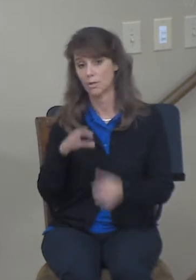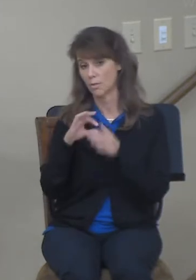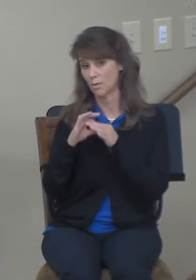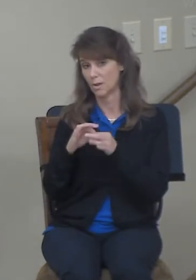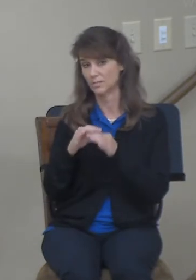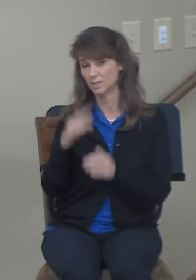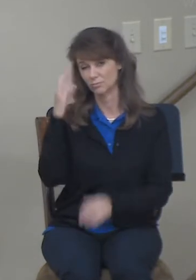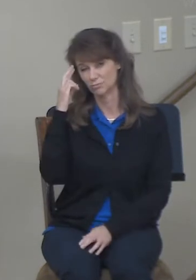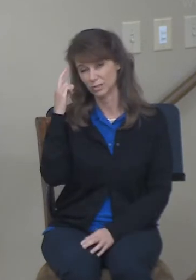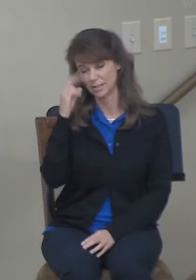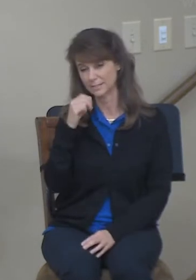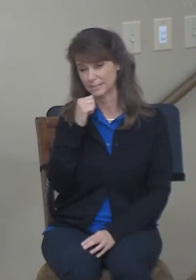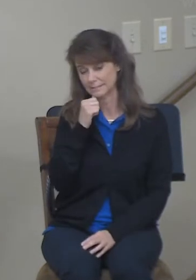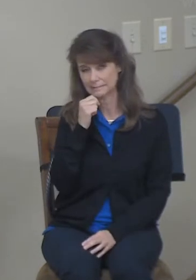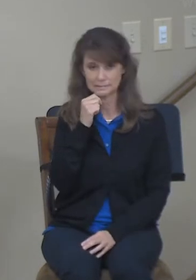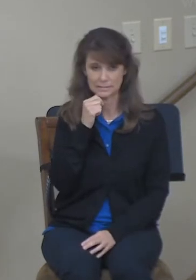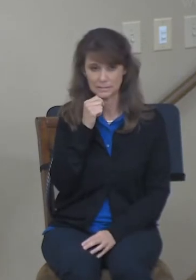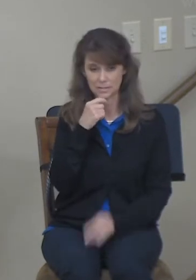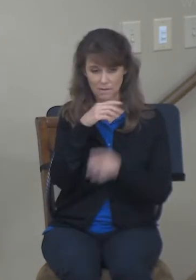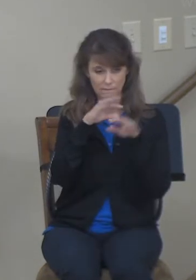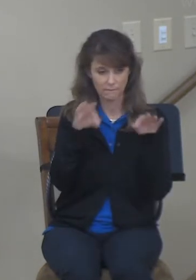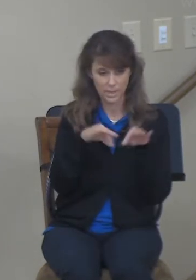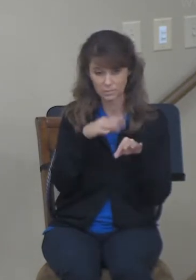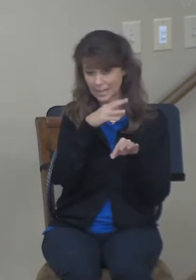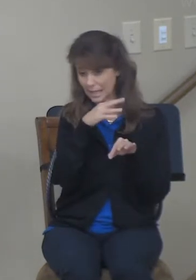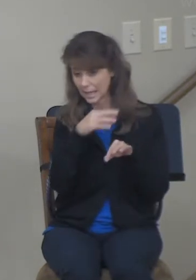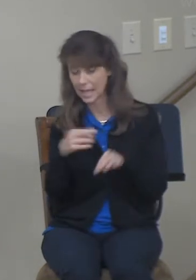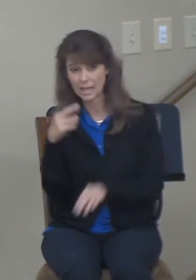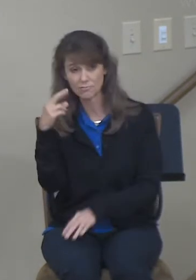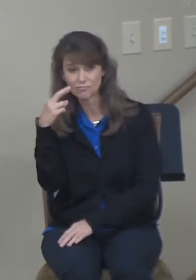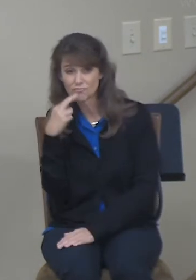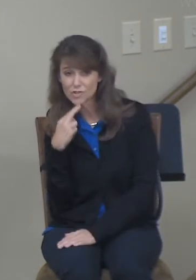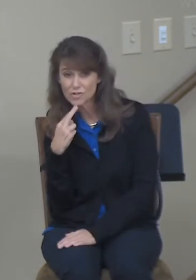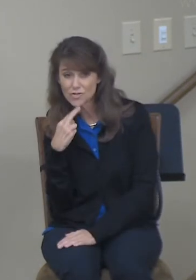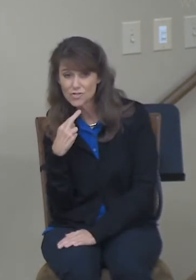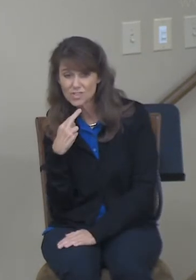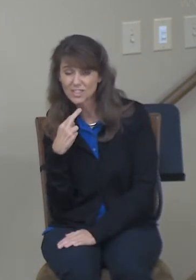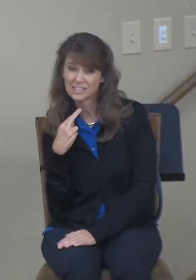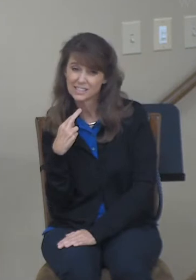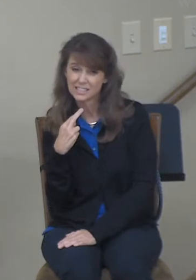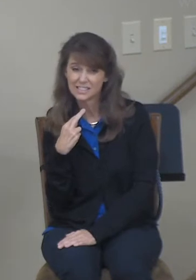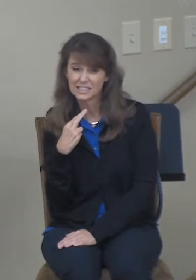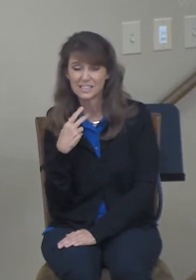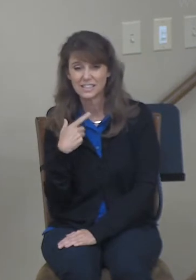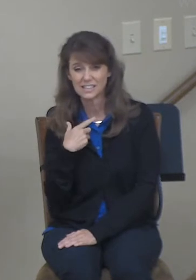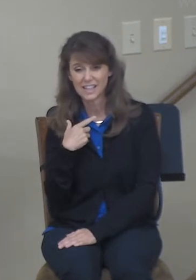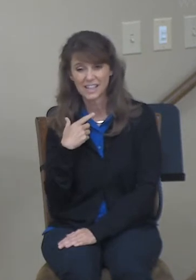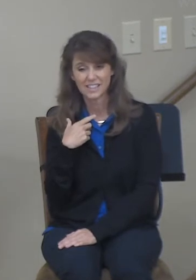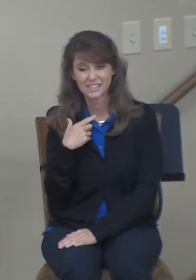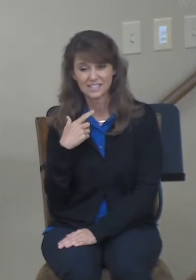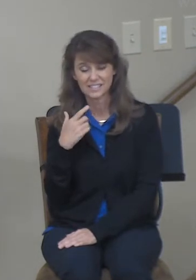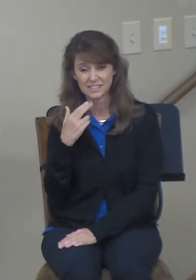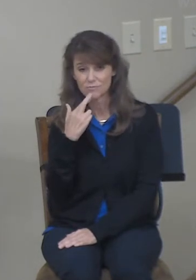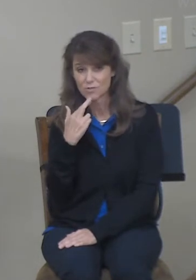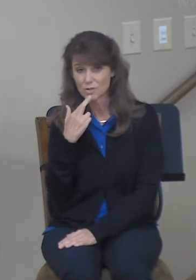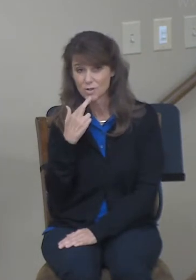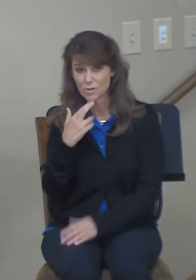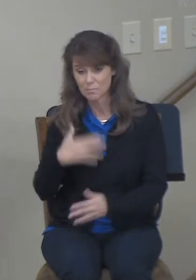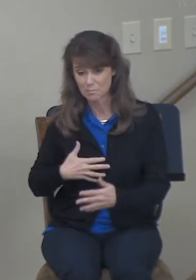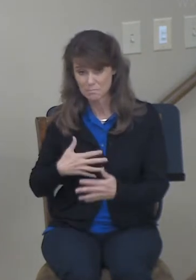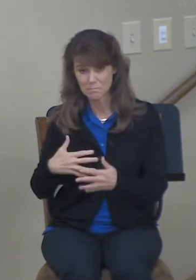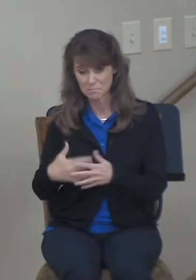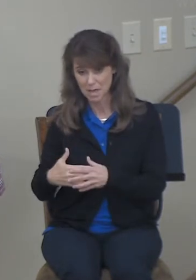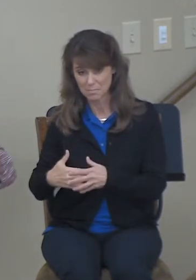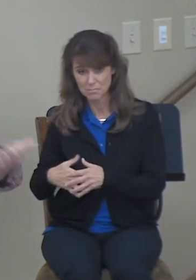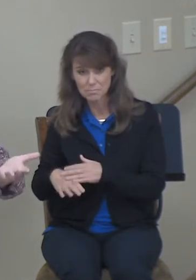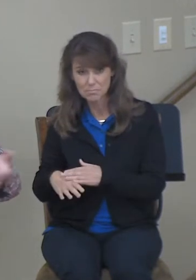he had to redeem Ruth, the child that they would bear would inherit the land. So he would only get the use of the land for a short period of